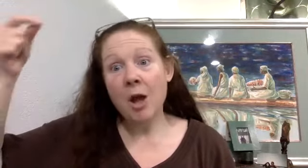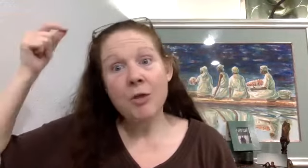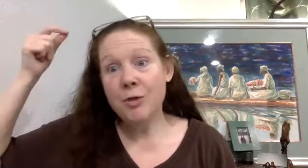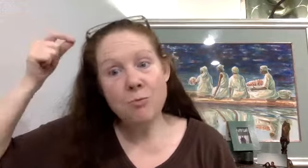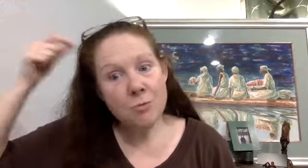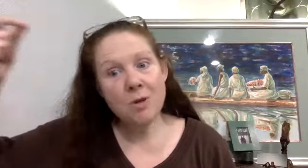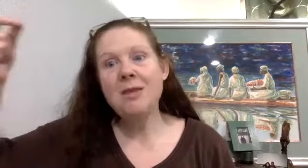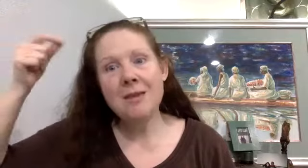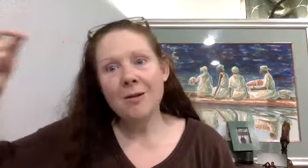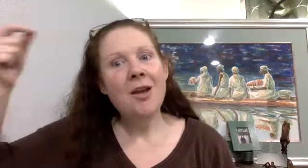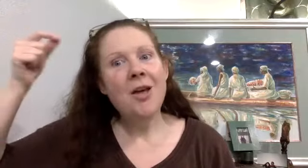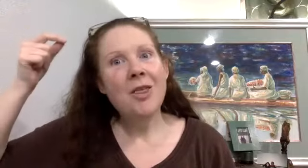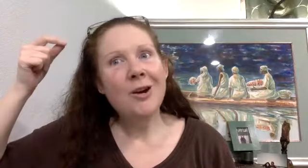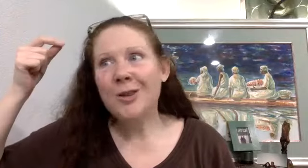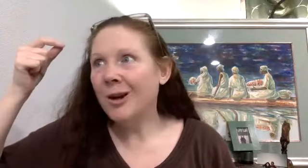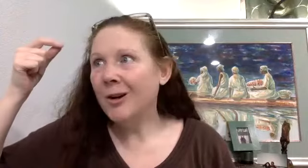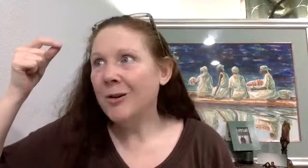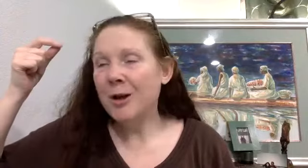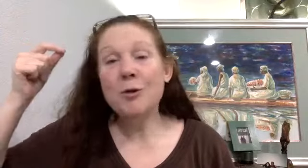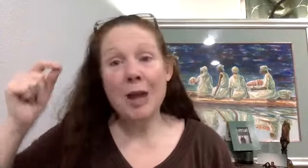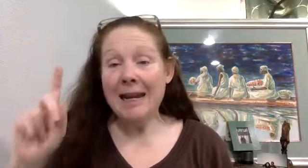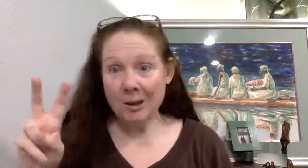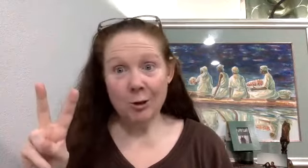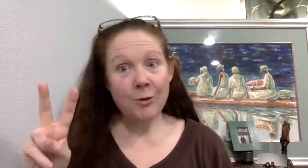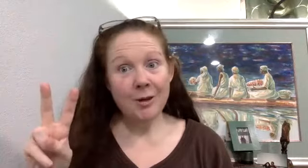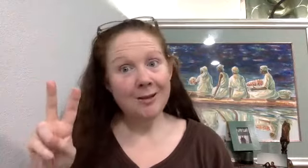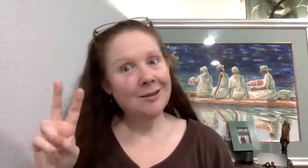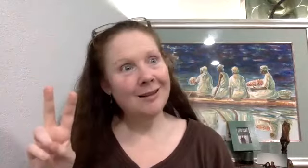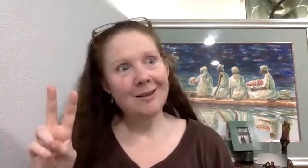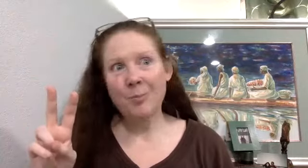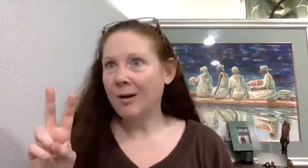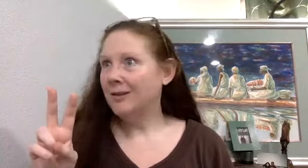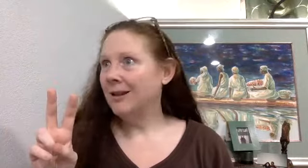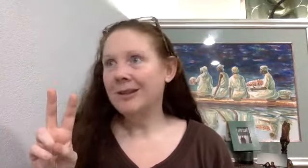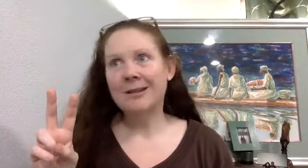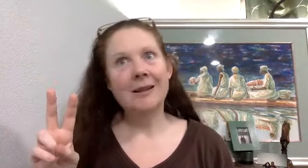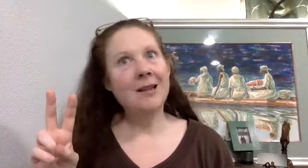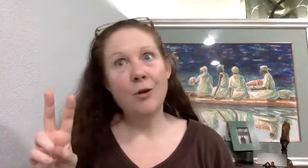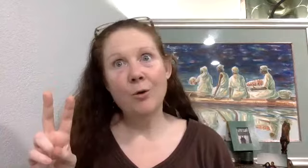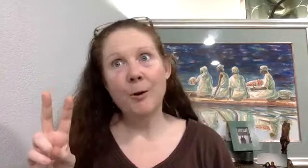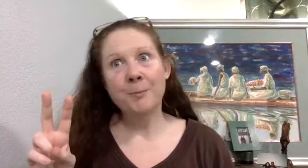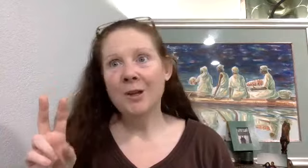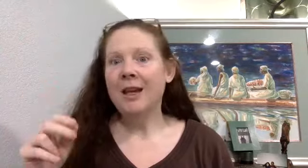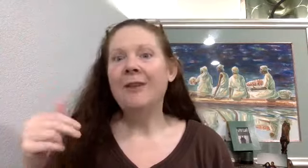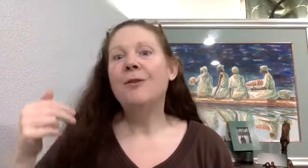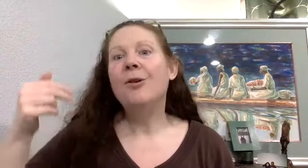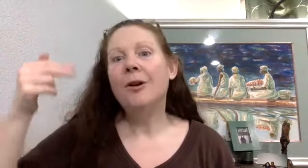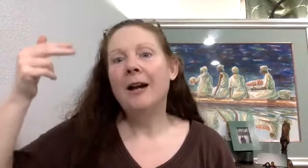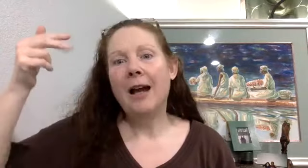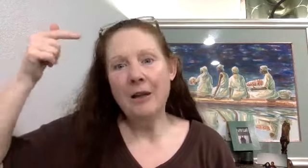they're, they're, they're, and it's a tooth, it's, it's, it's, it's either or. If you are a